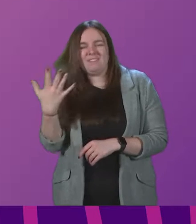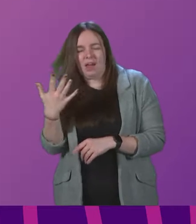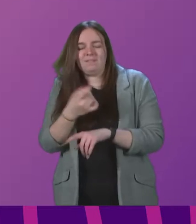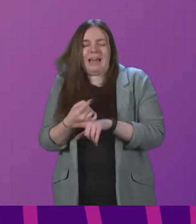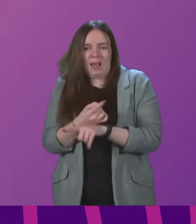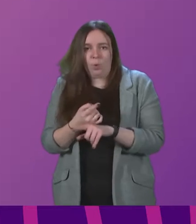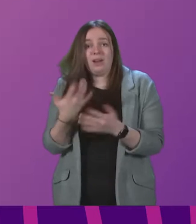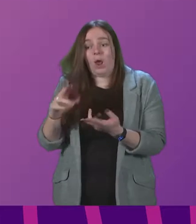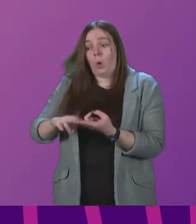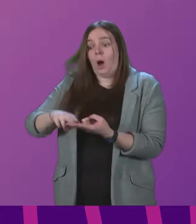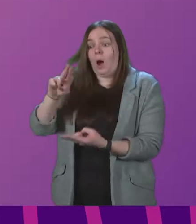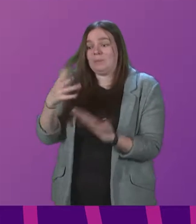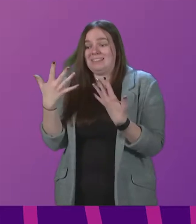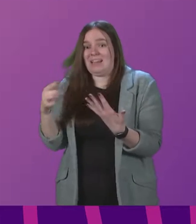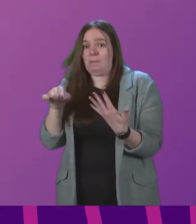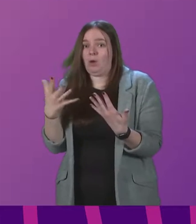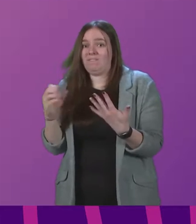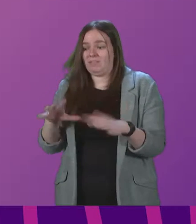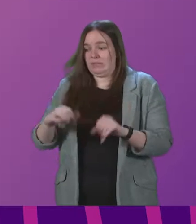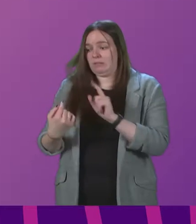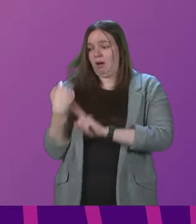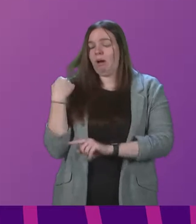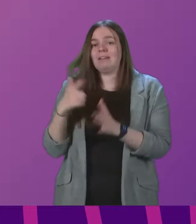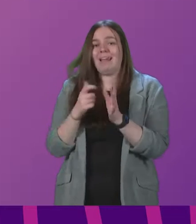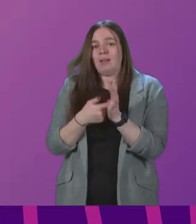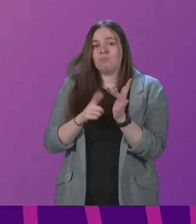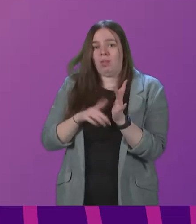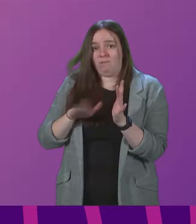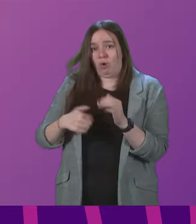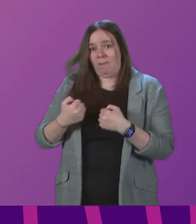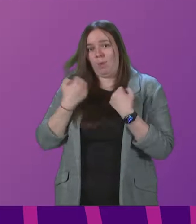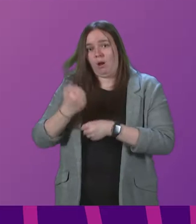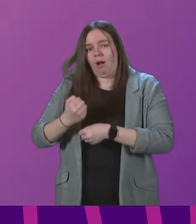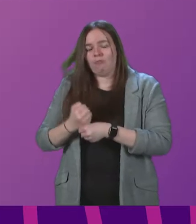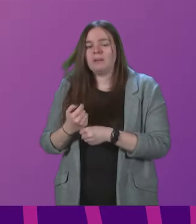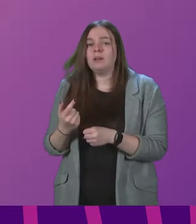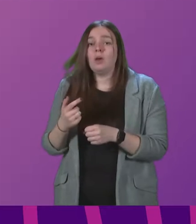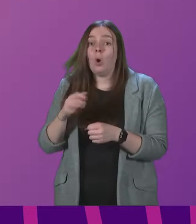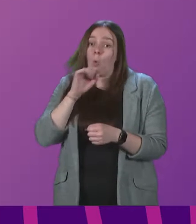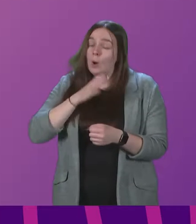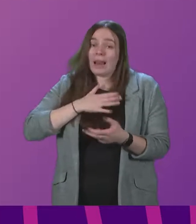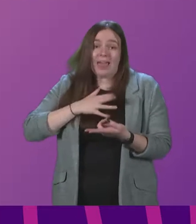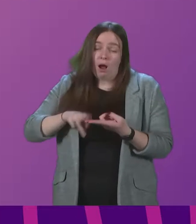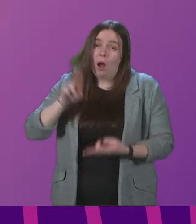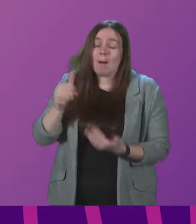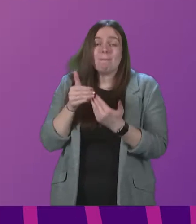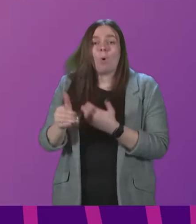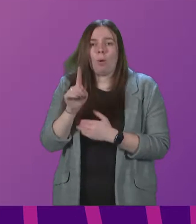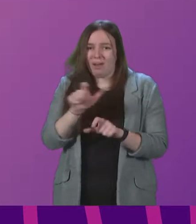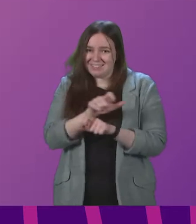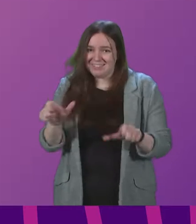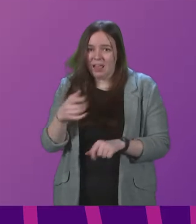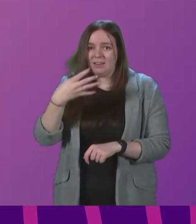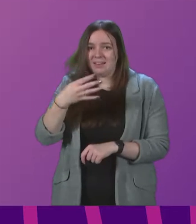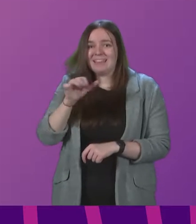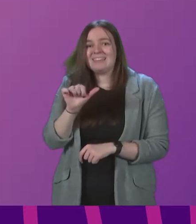£10.50 from April under this government. It's not as much as we'd like, but it's still 96